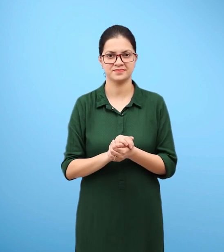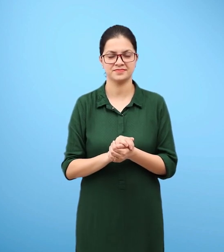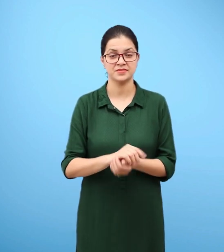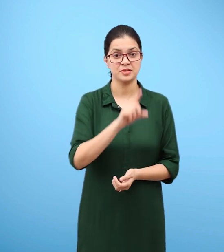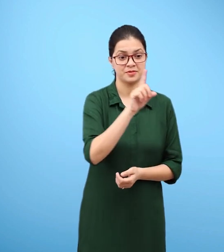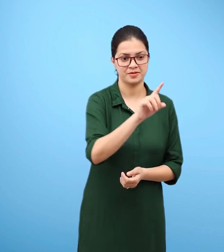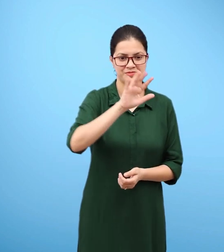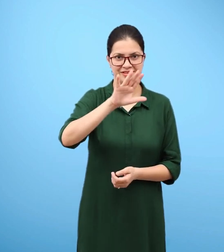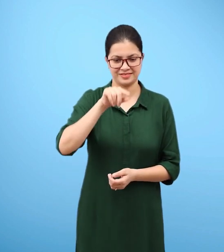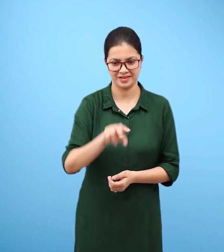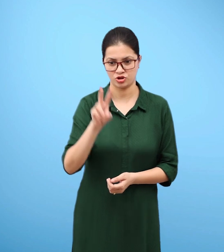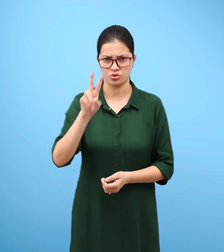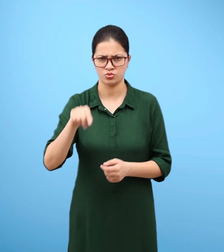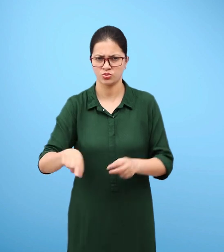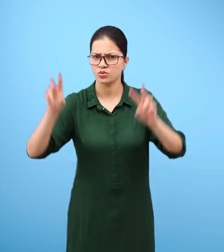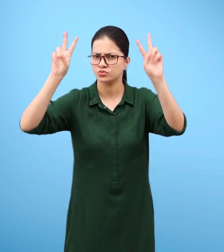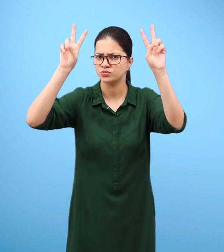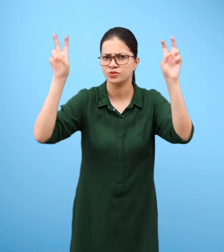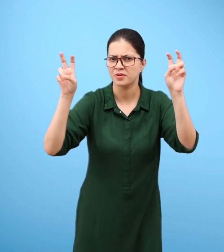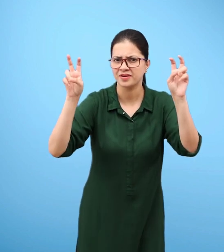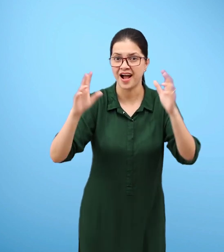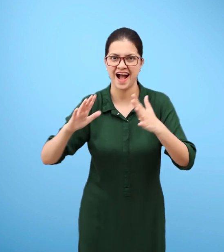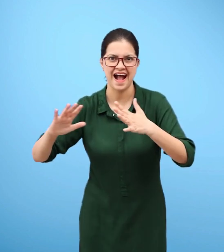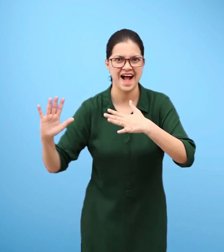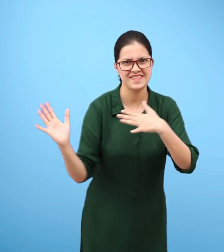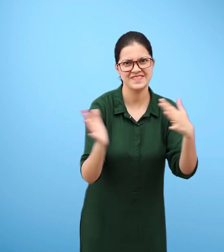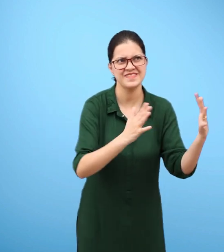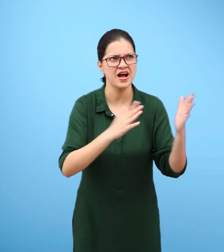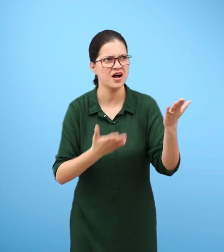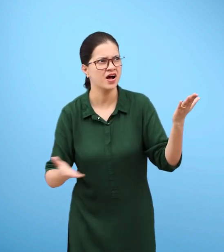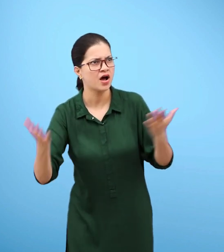15.2 What is air made up of?